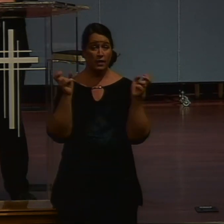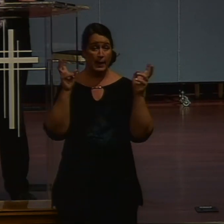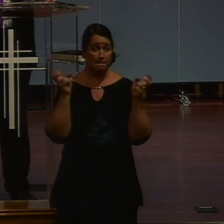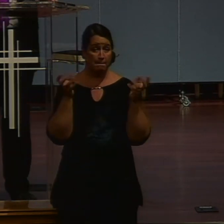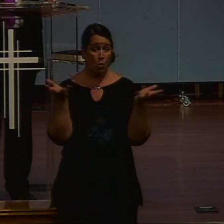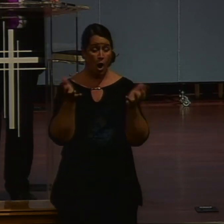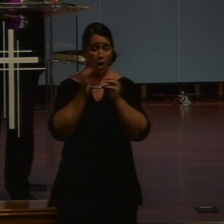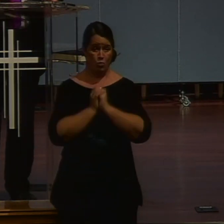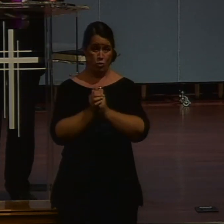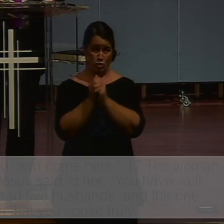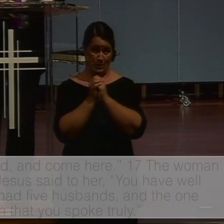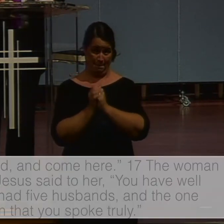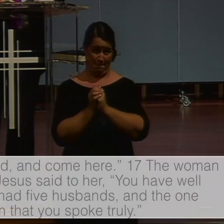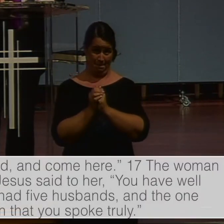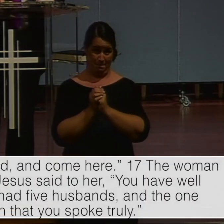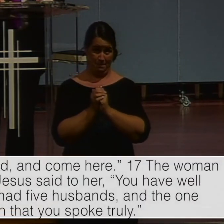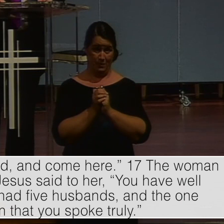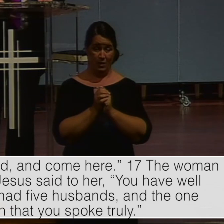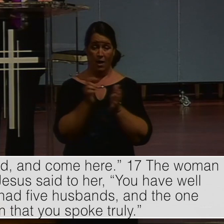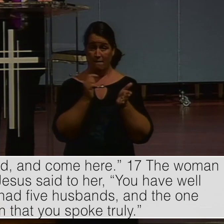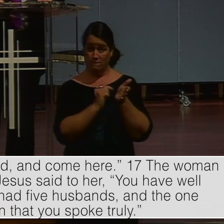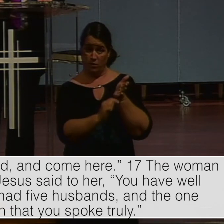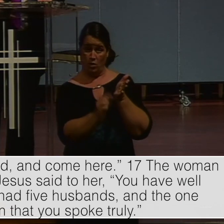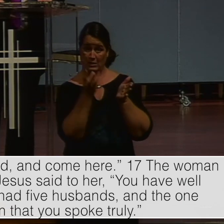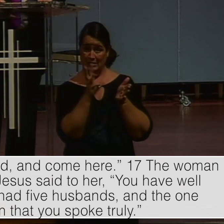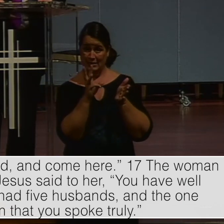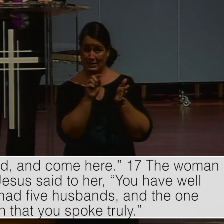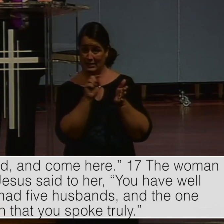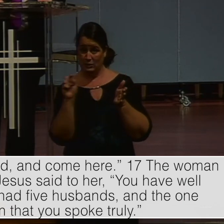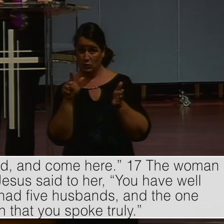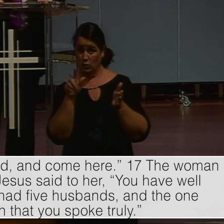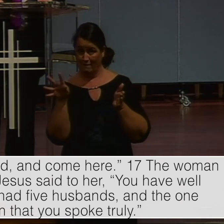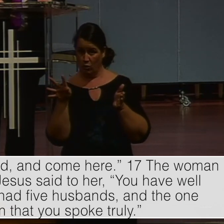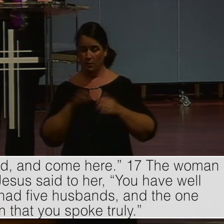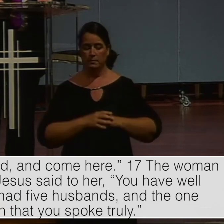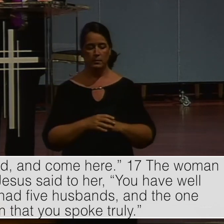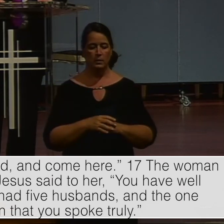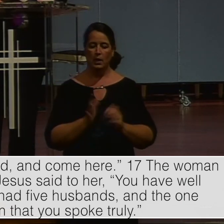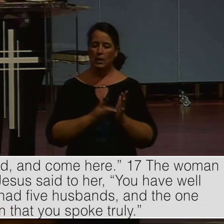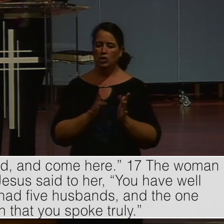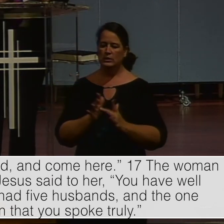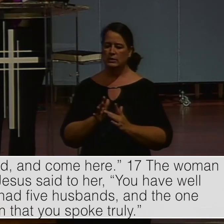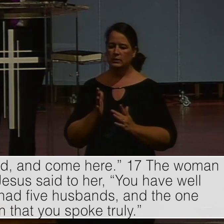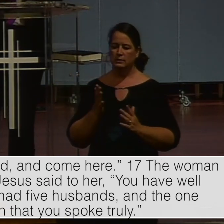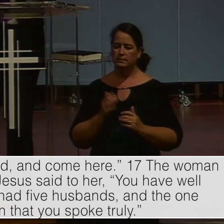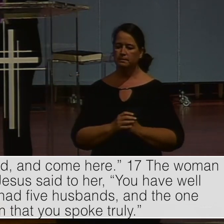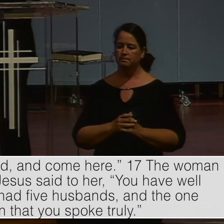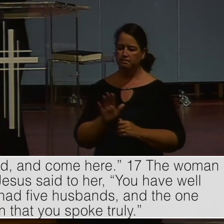16 through 24. 24. Jesus said to her. Go call your husband. And come here.